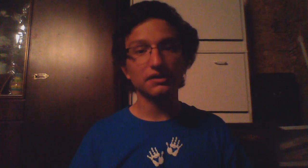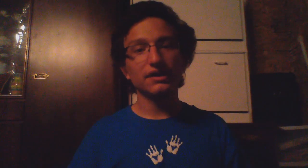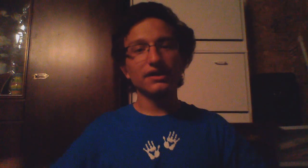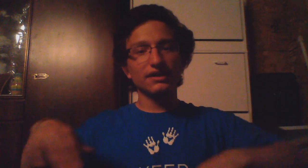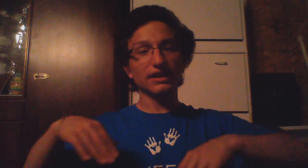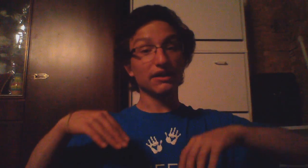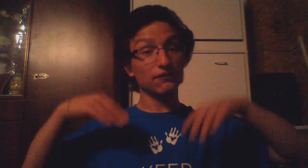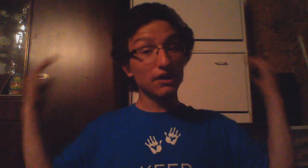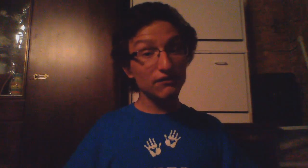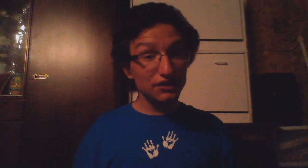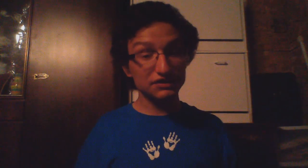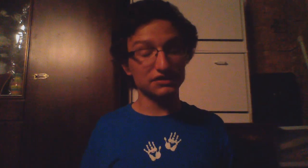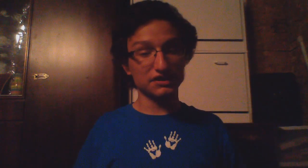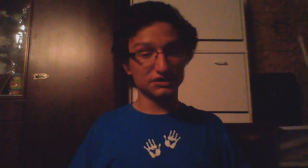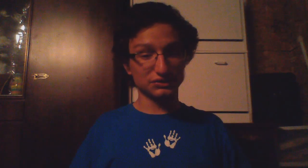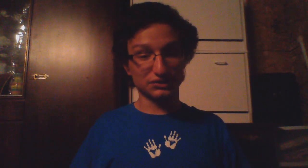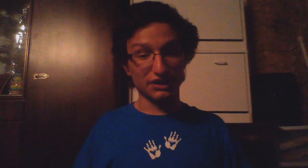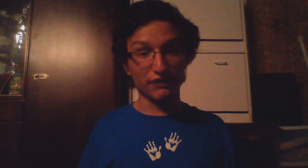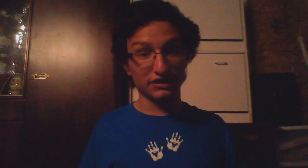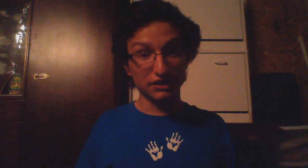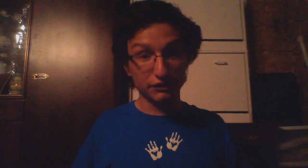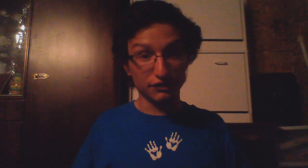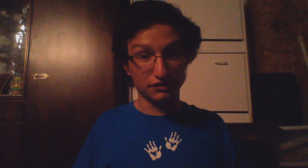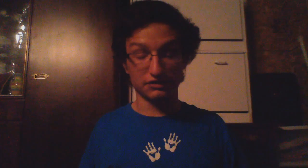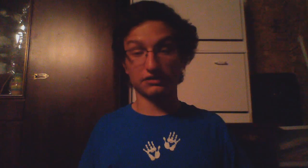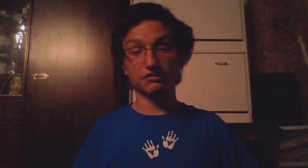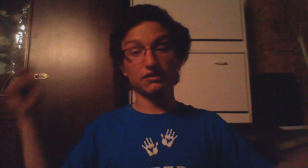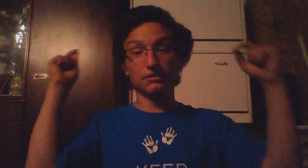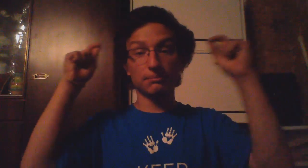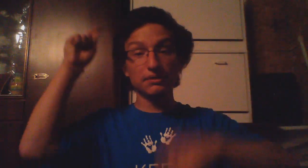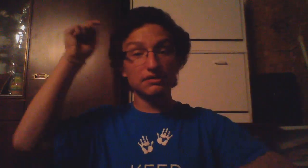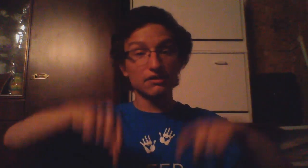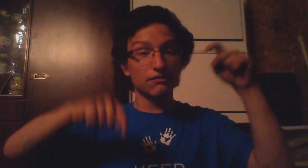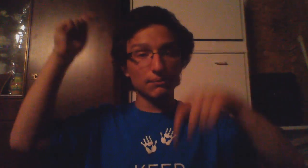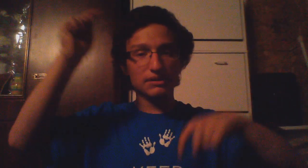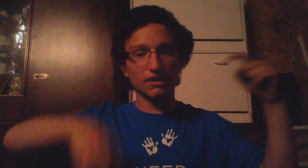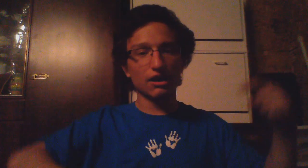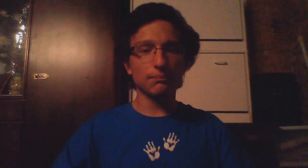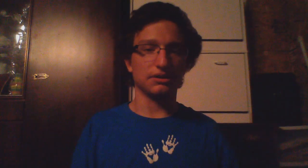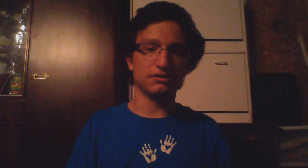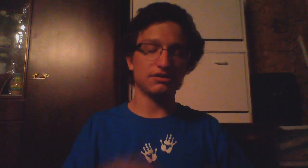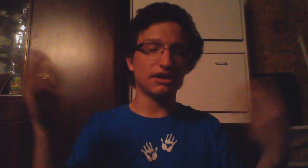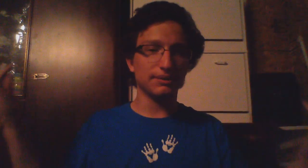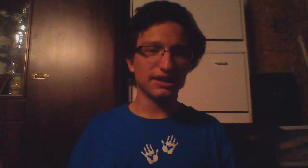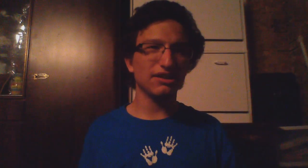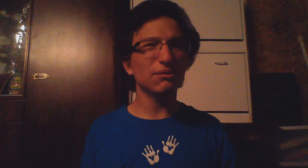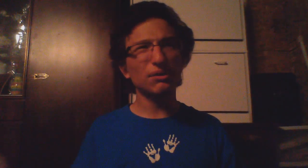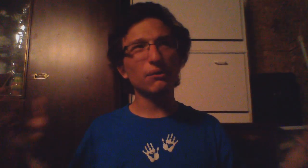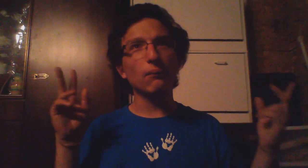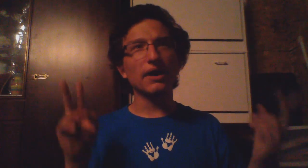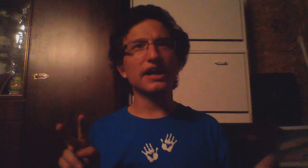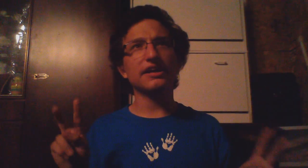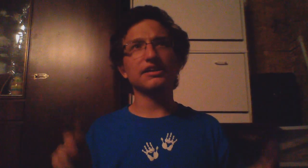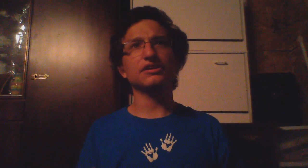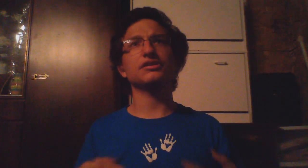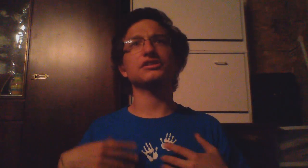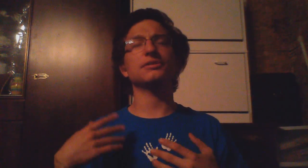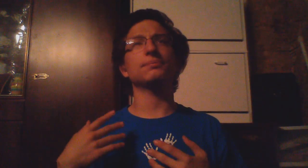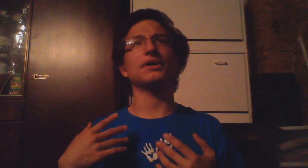now if you have any suggestions on how I can increase this please leave them in the comments I mean I do know a way I can increase them but